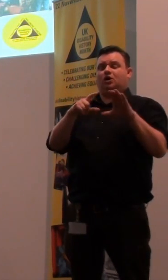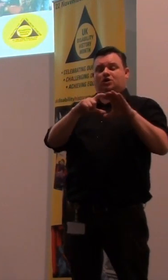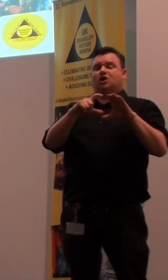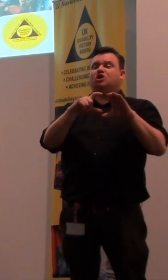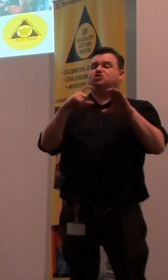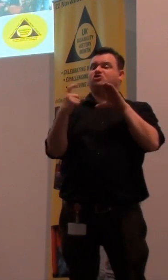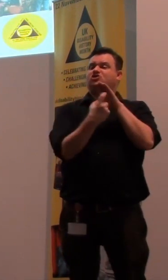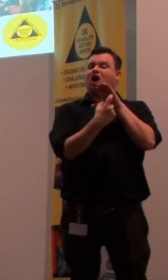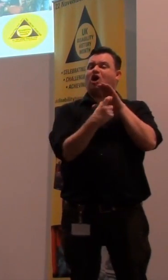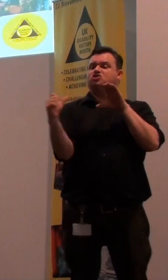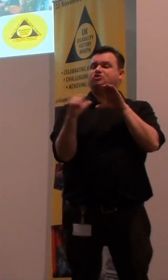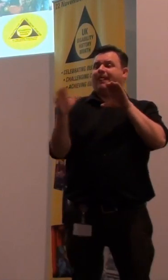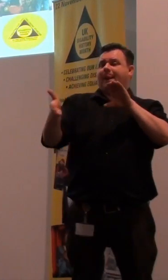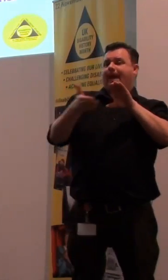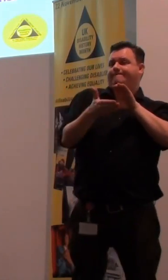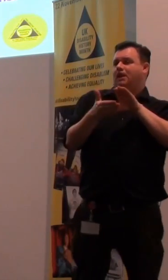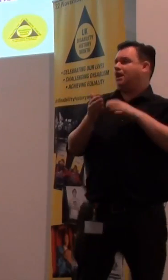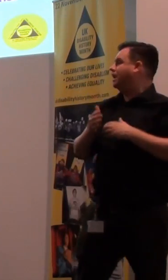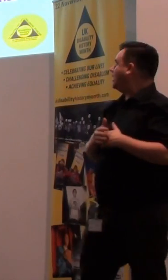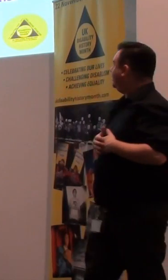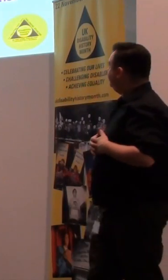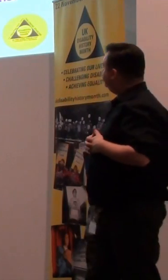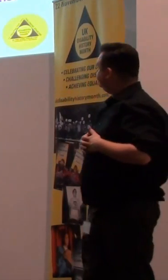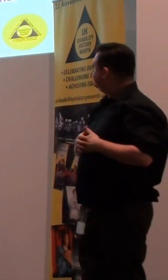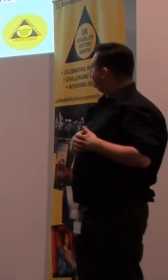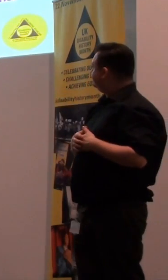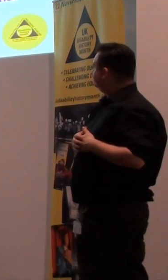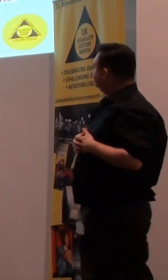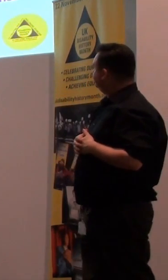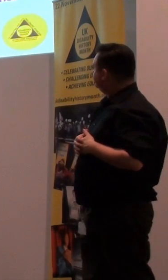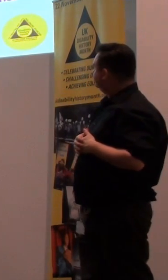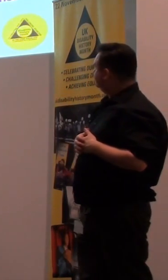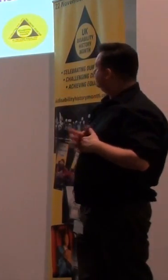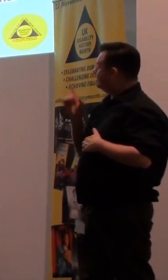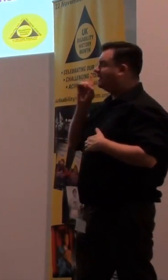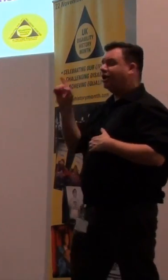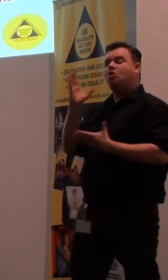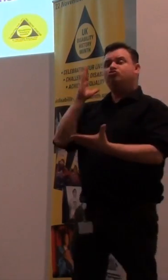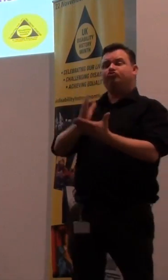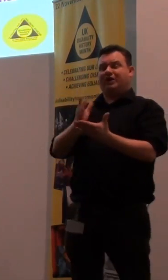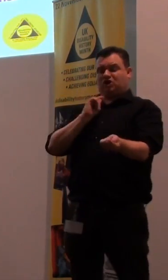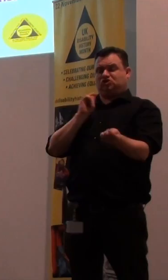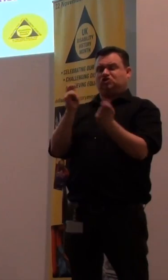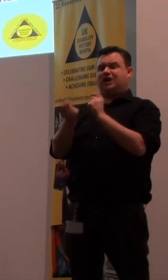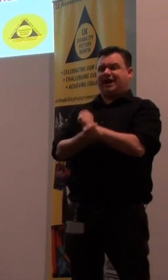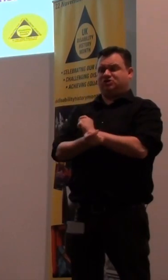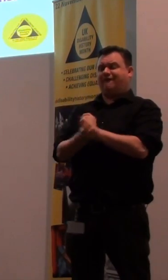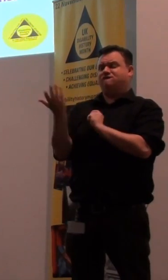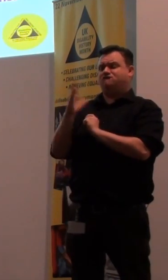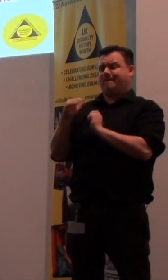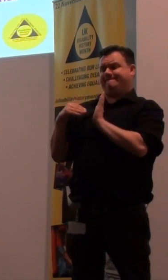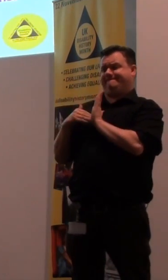not people. So we've had all of this resistance as part of our language. Perhaps the real change from all of those millennia